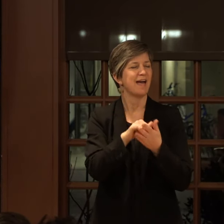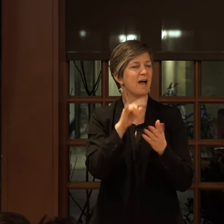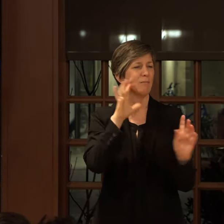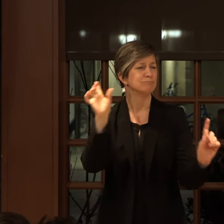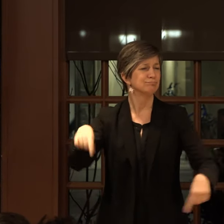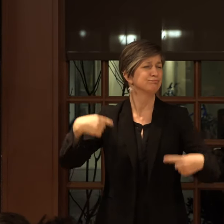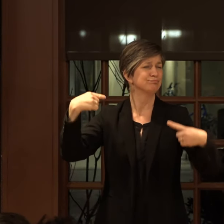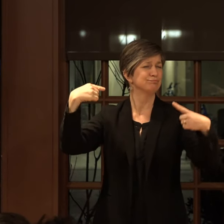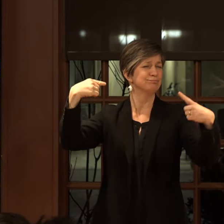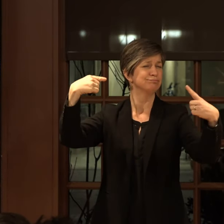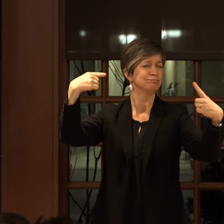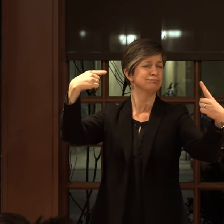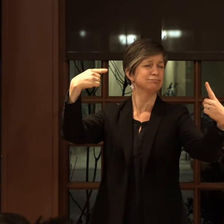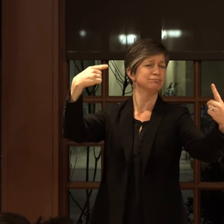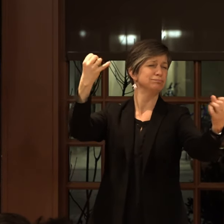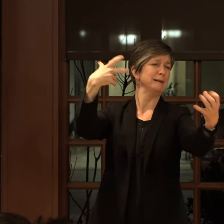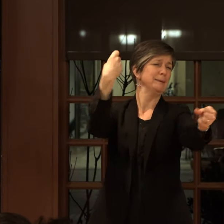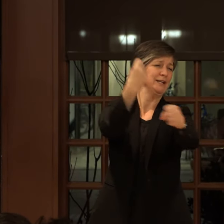eons.